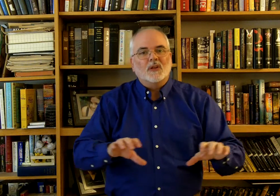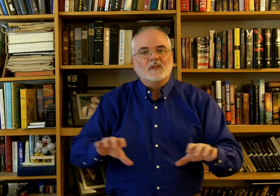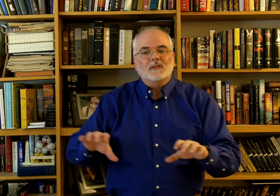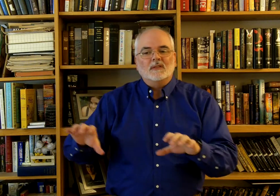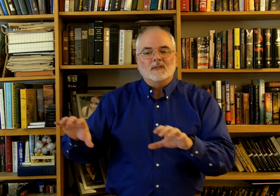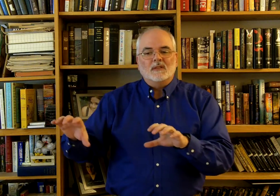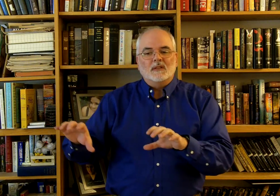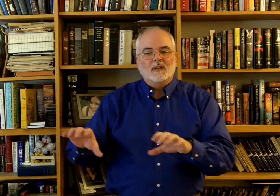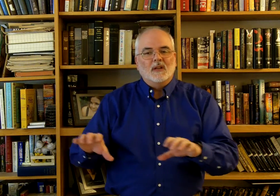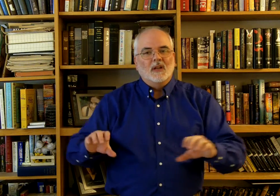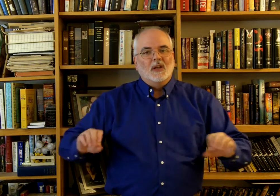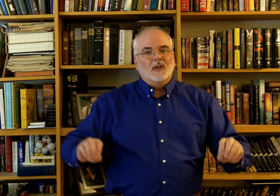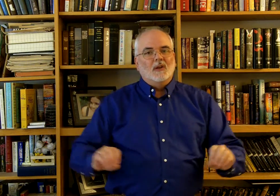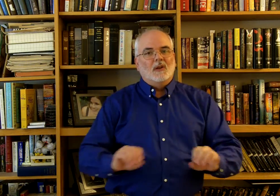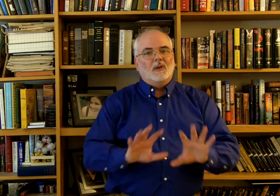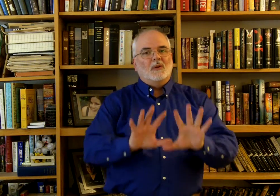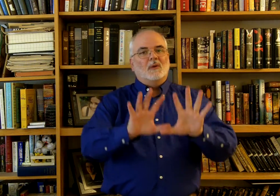glow.